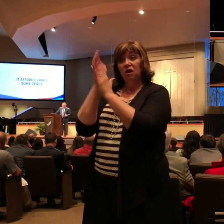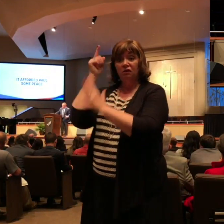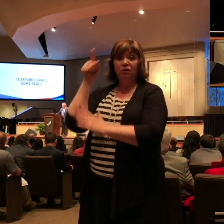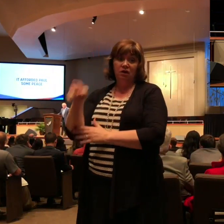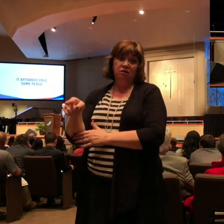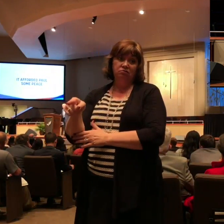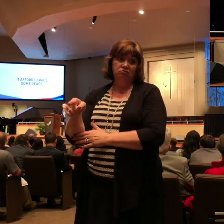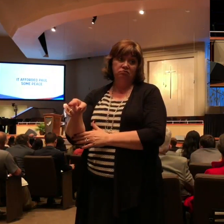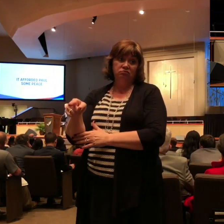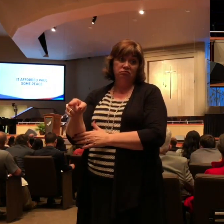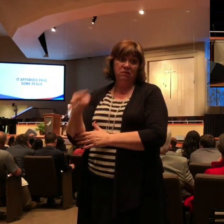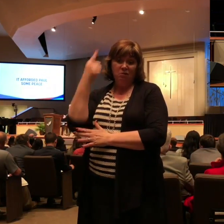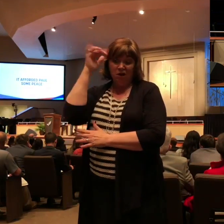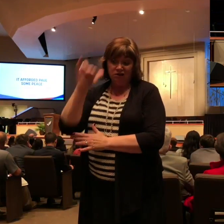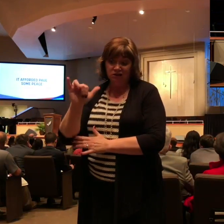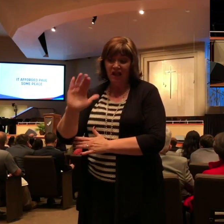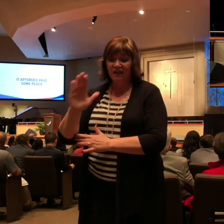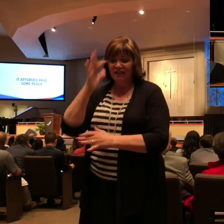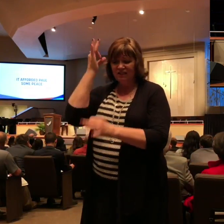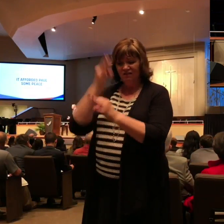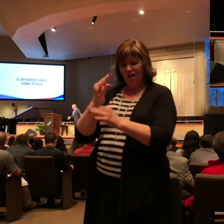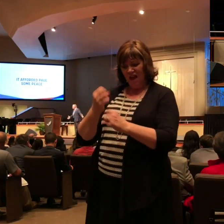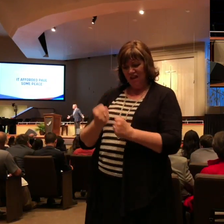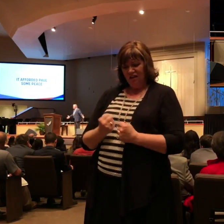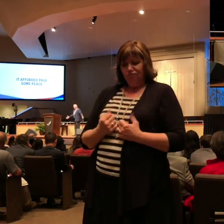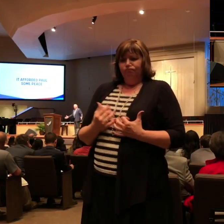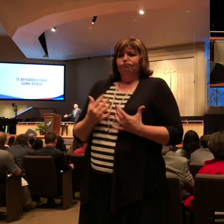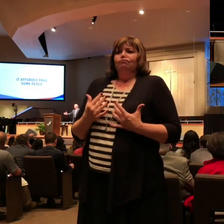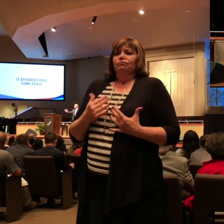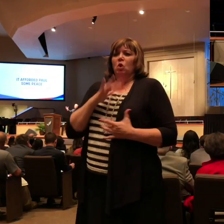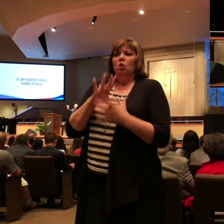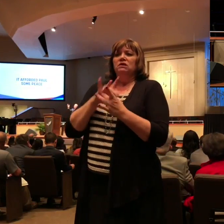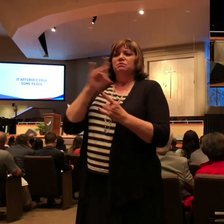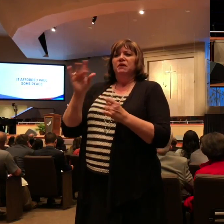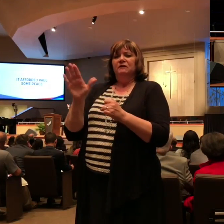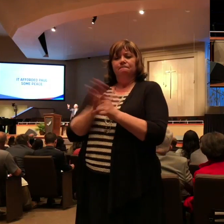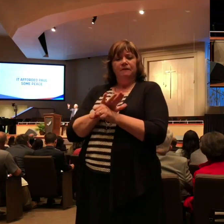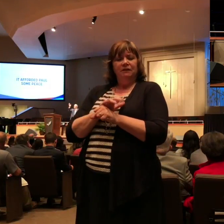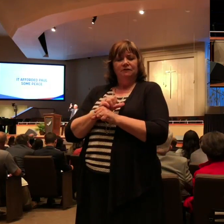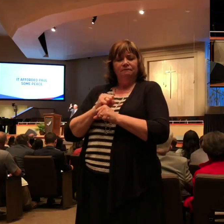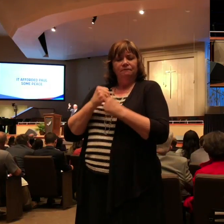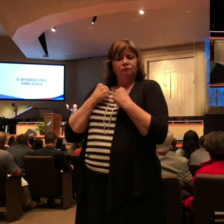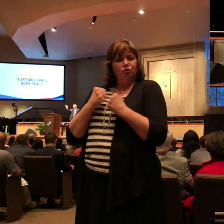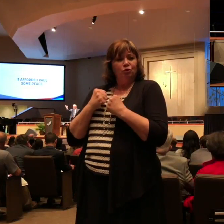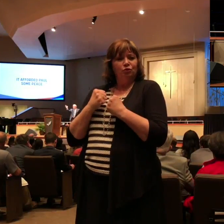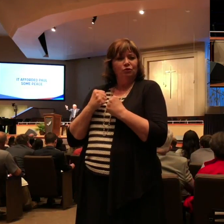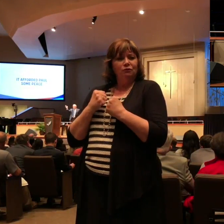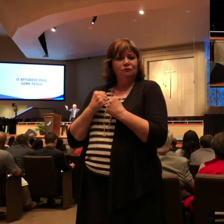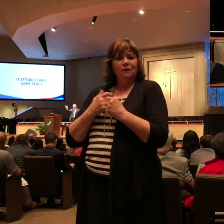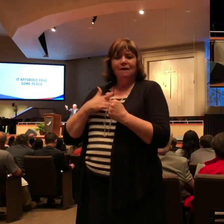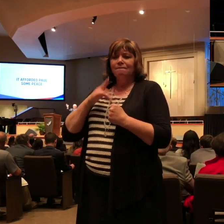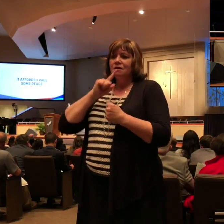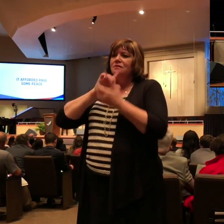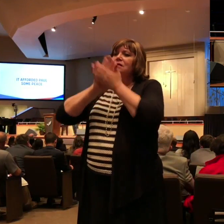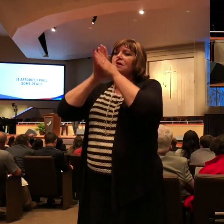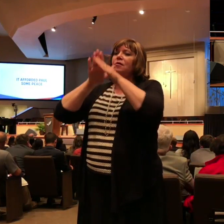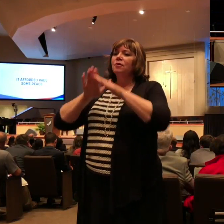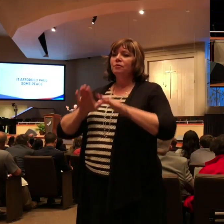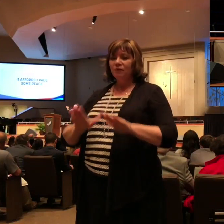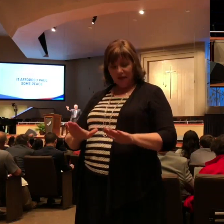and despite all the trial and trouble he never lost sight this is why God has me here and this is what